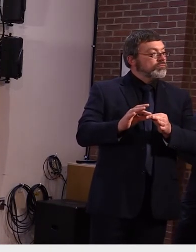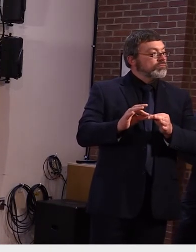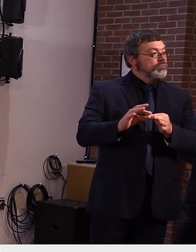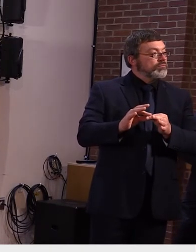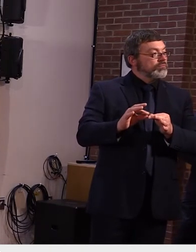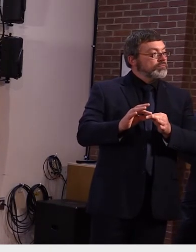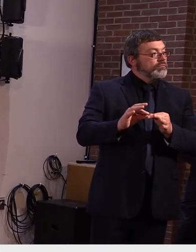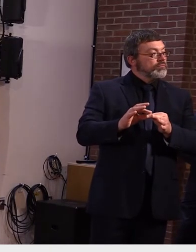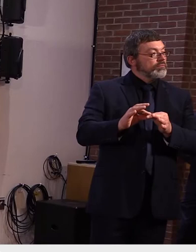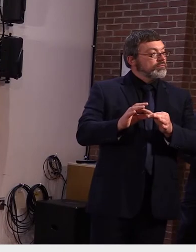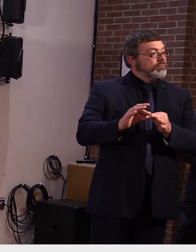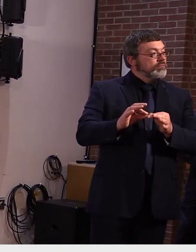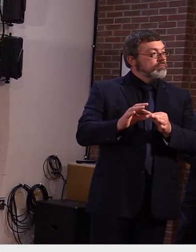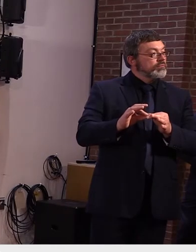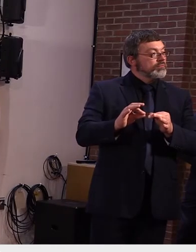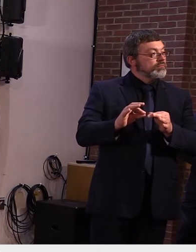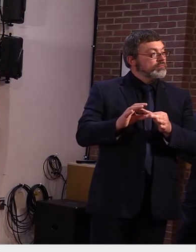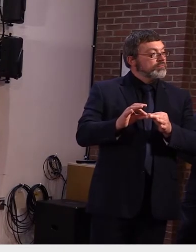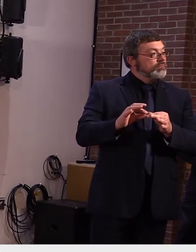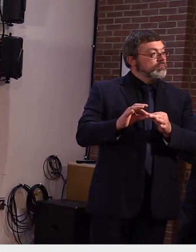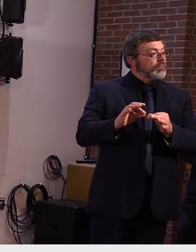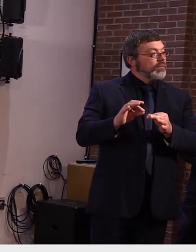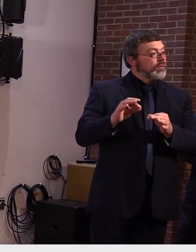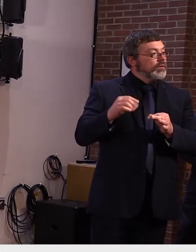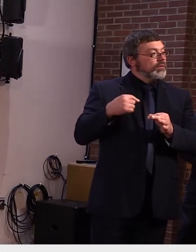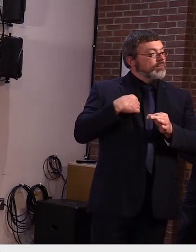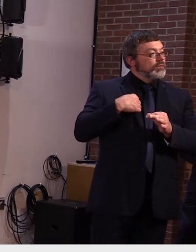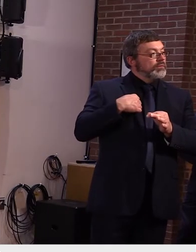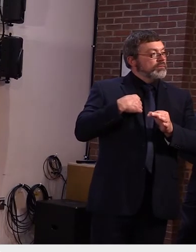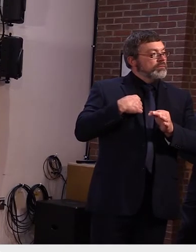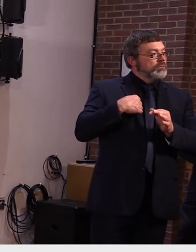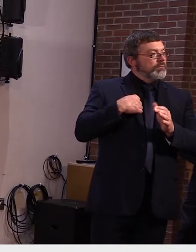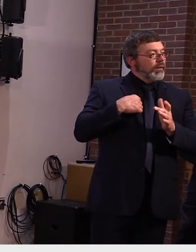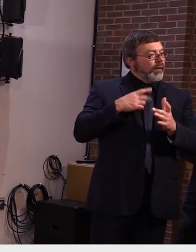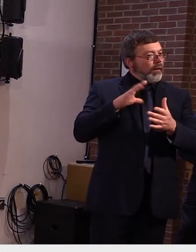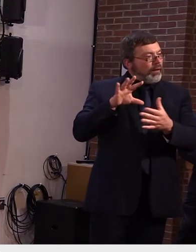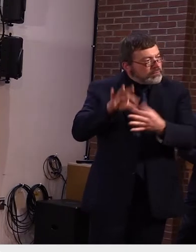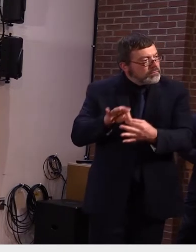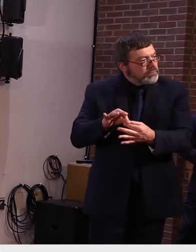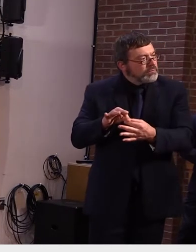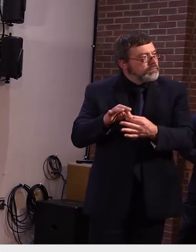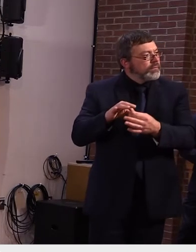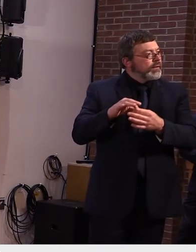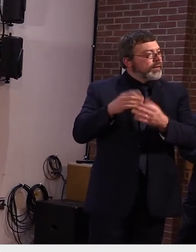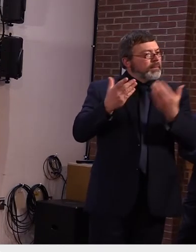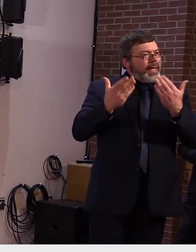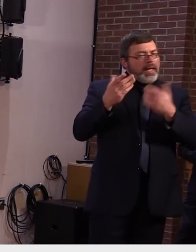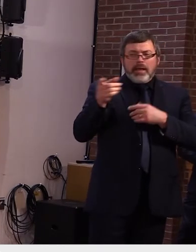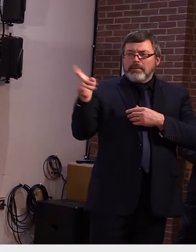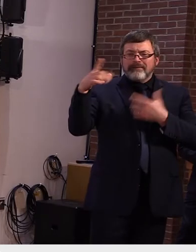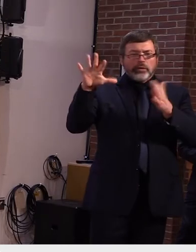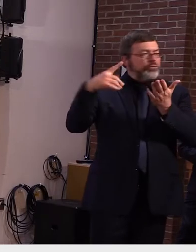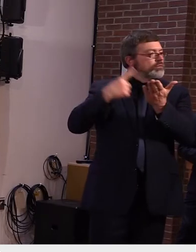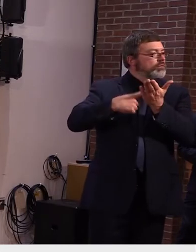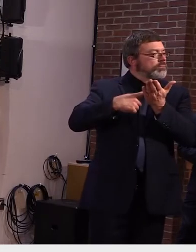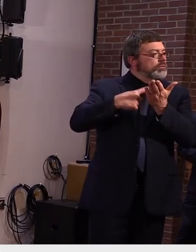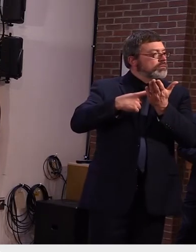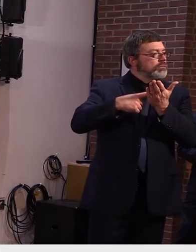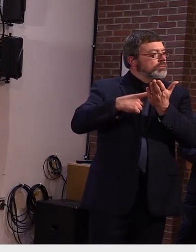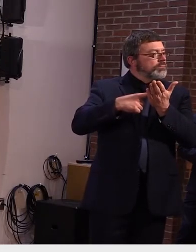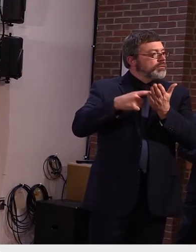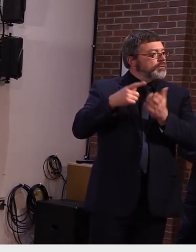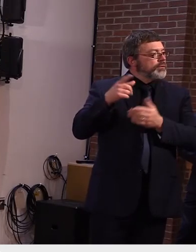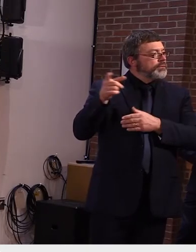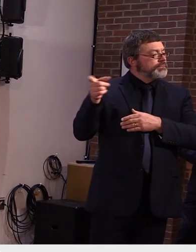yesterday asked iso new england the regional power grid operator for a decarbonized grid in march